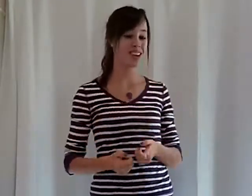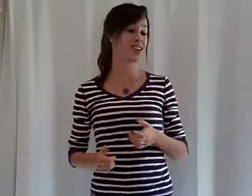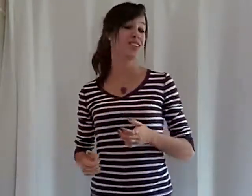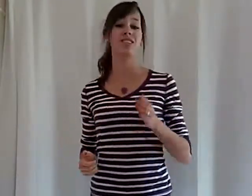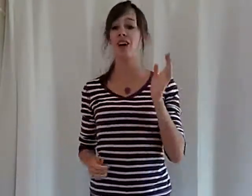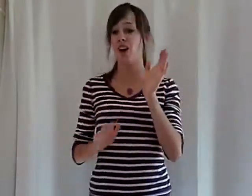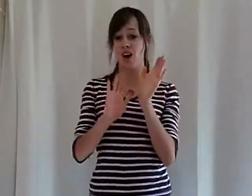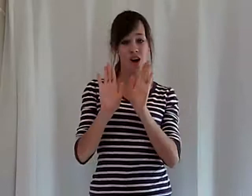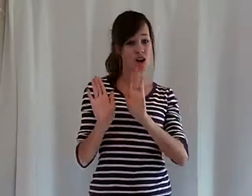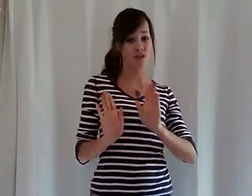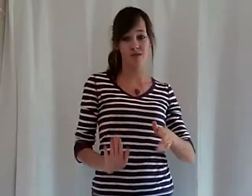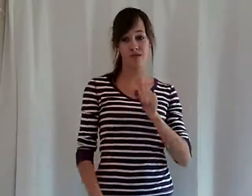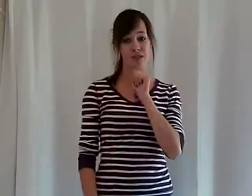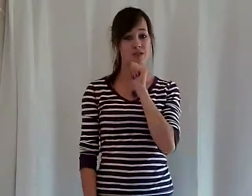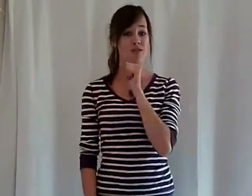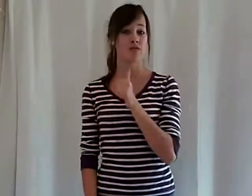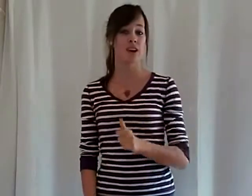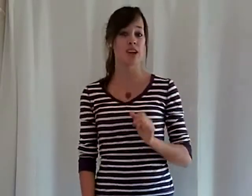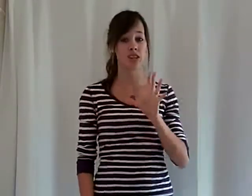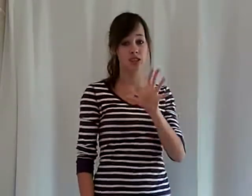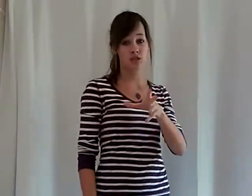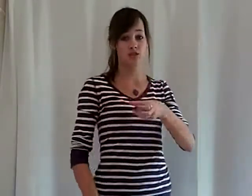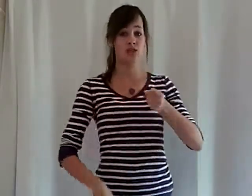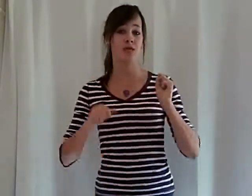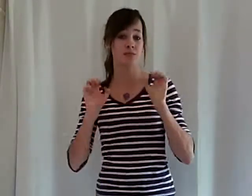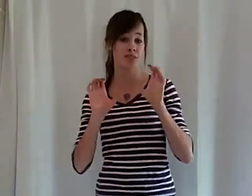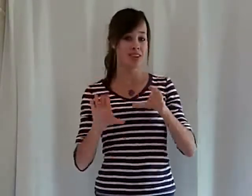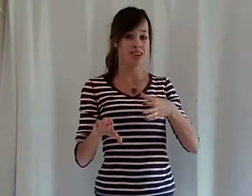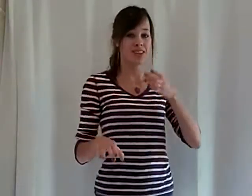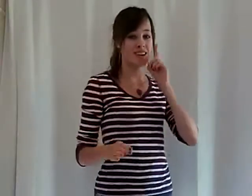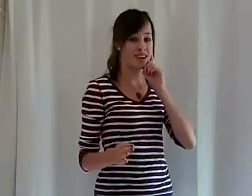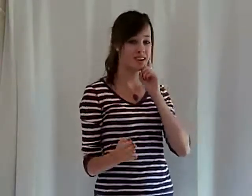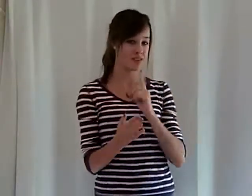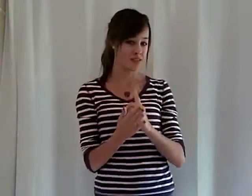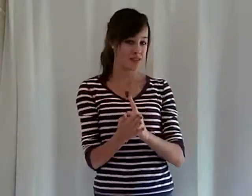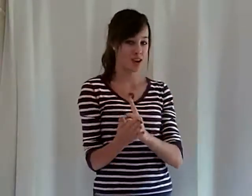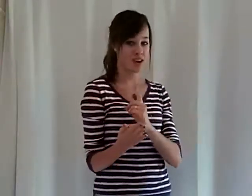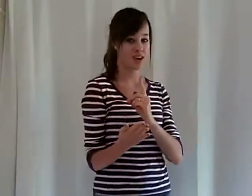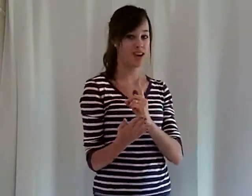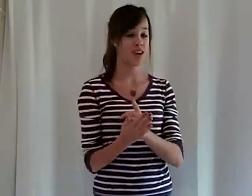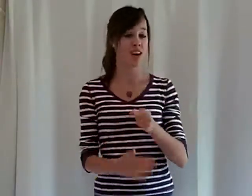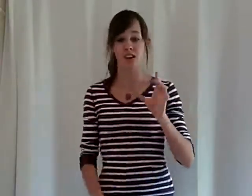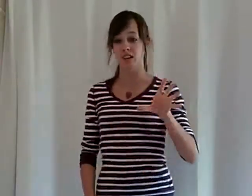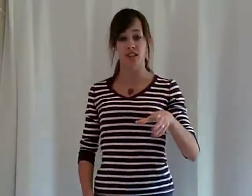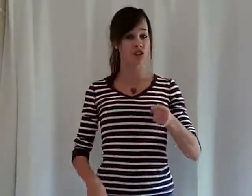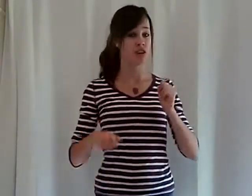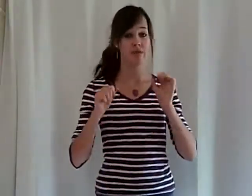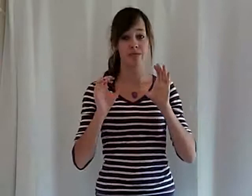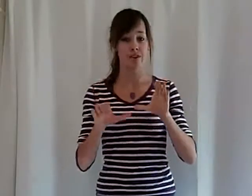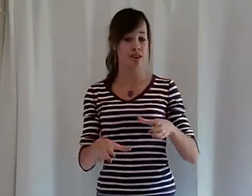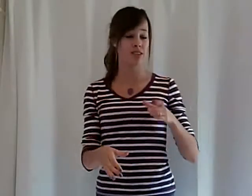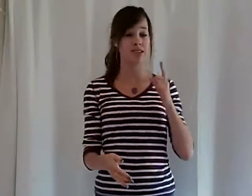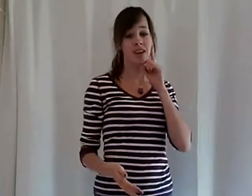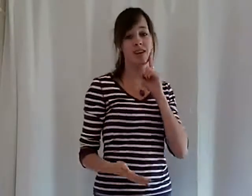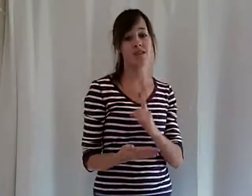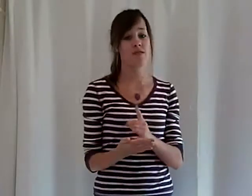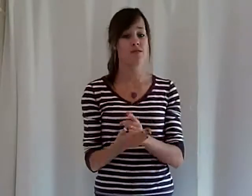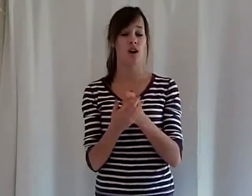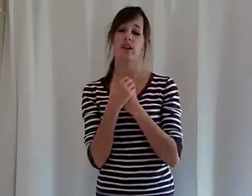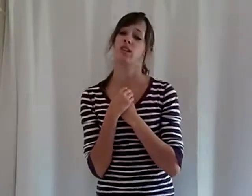Don't be afraid to jump and fall Jump and fall